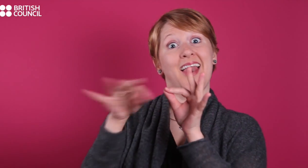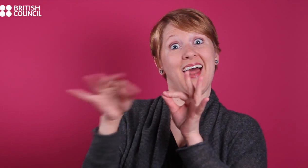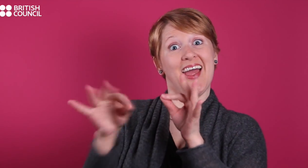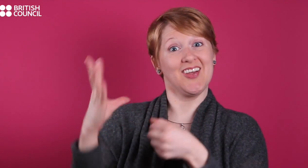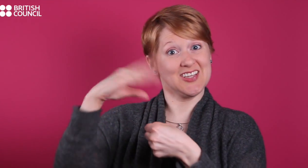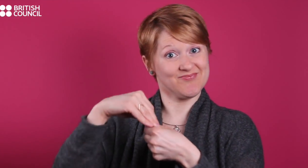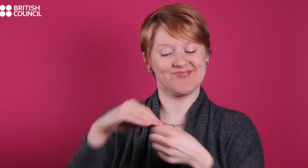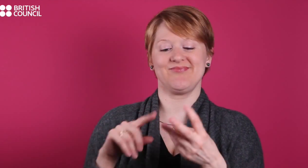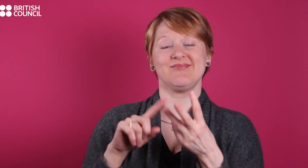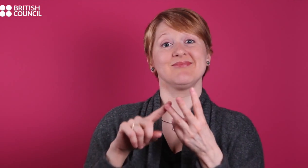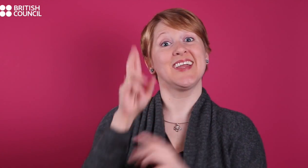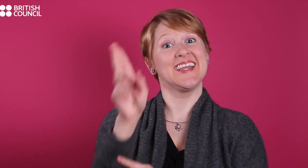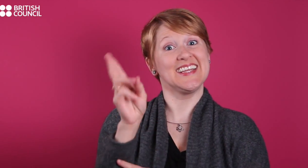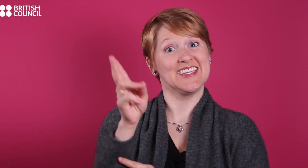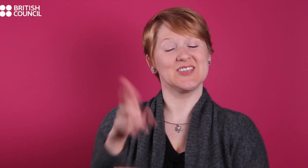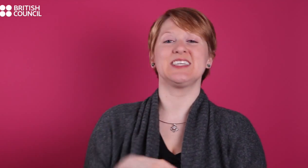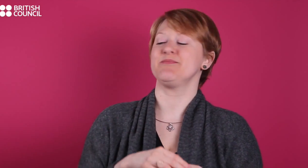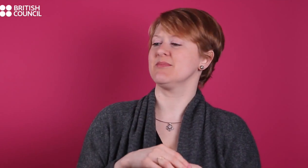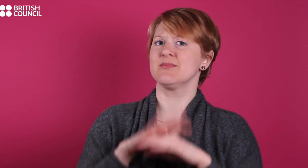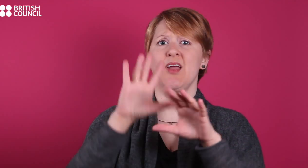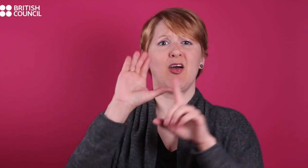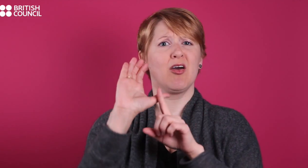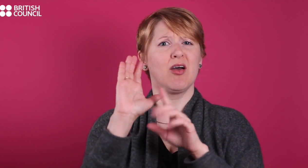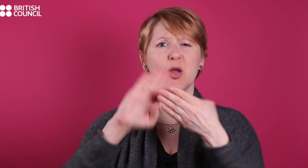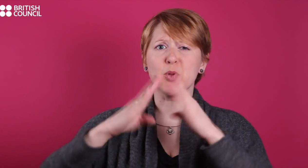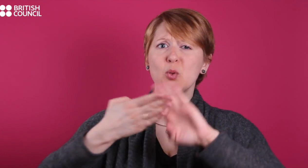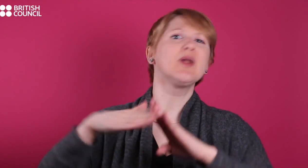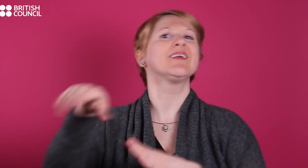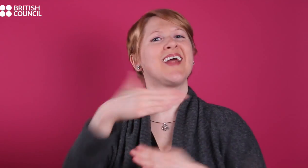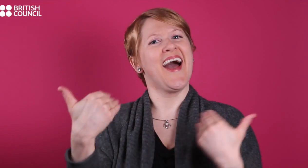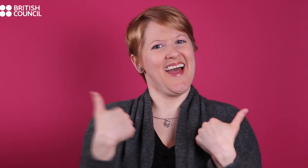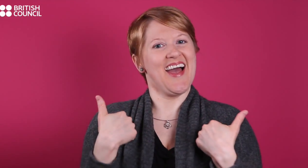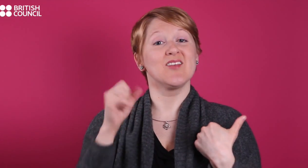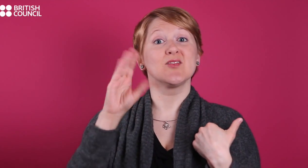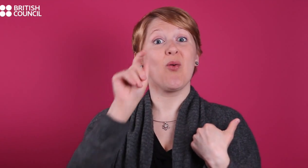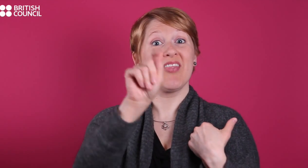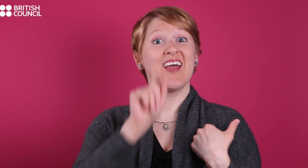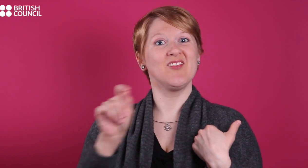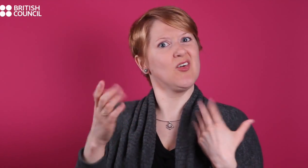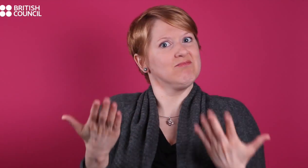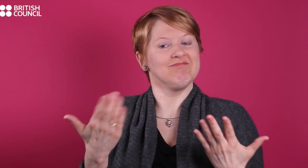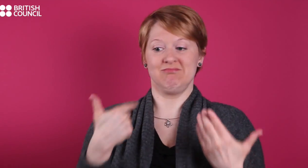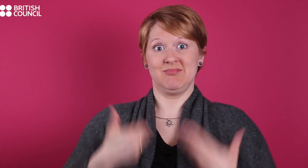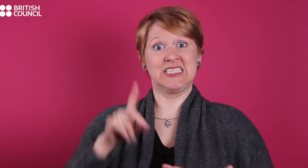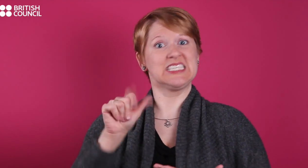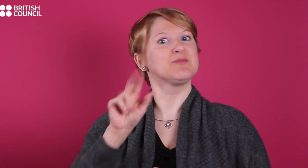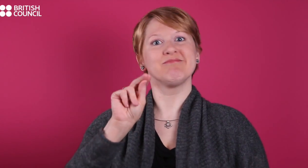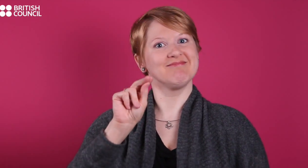and community. Therefore I don't consider myself as having a disability. Though maybe instead of disabilities we can think of an alternative word to